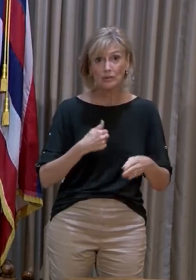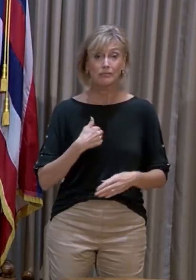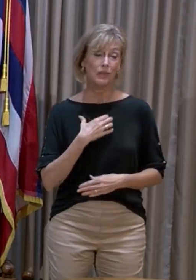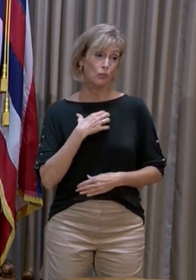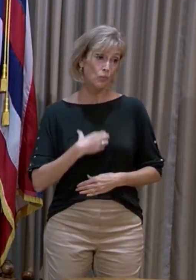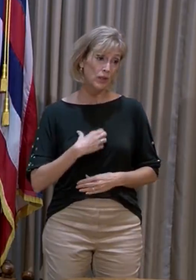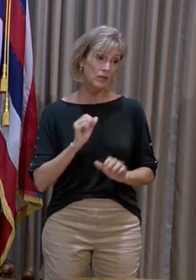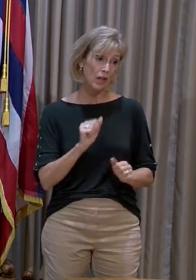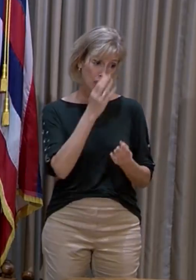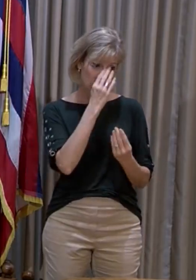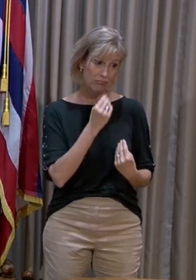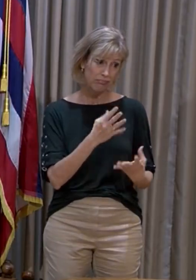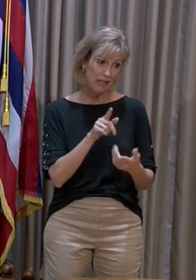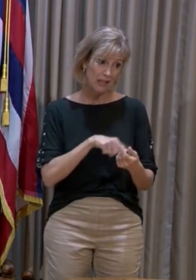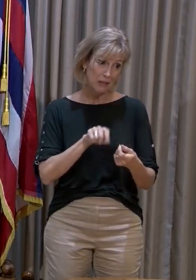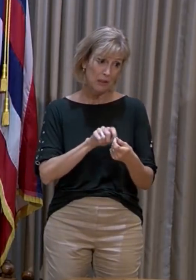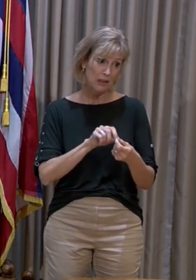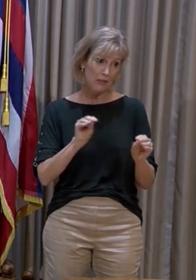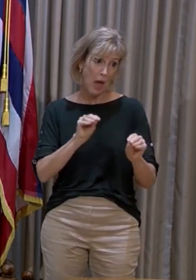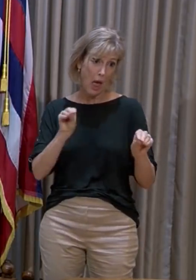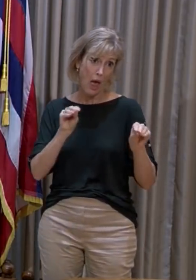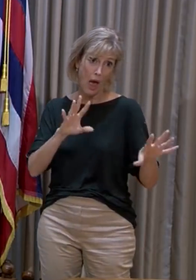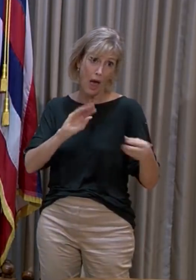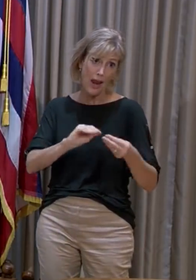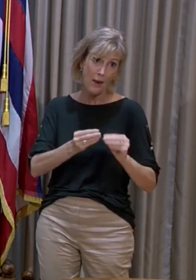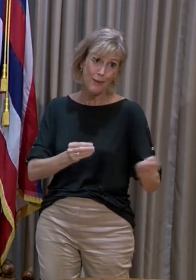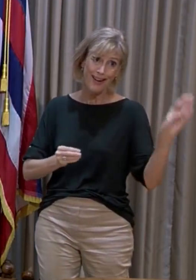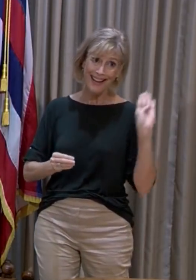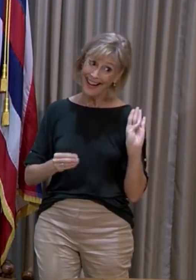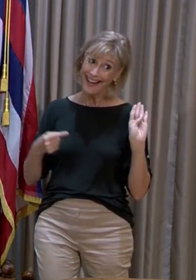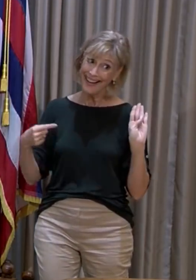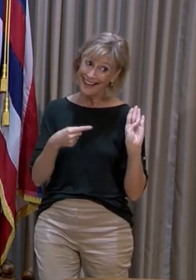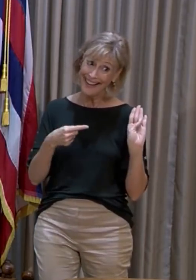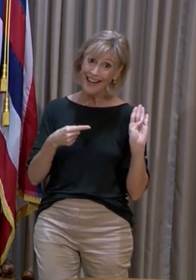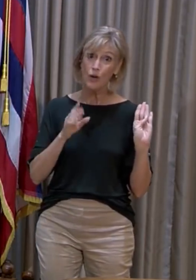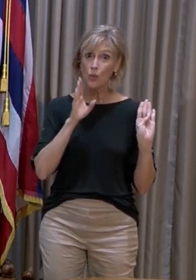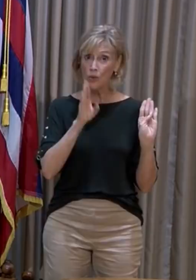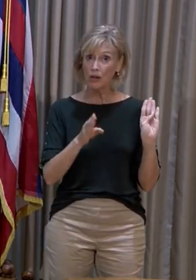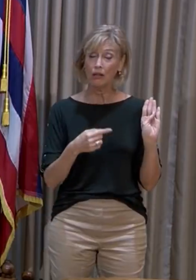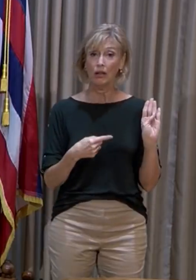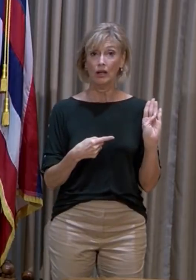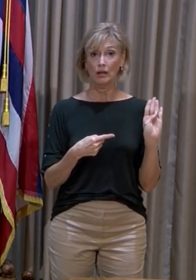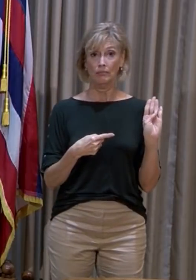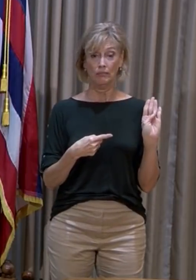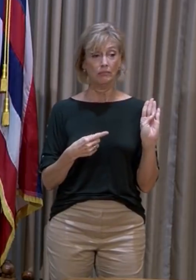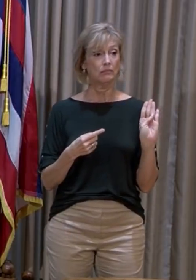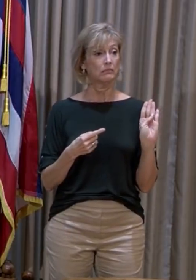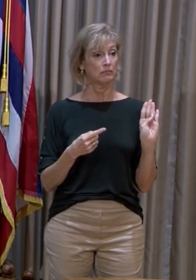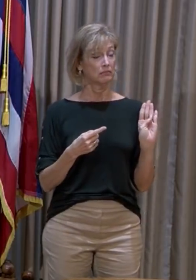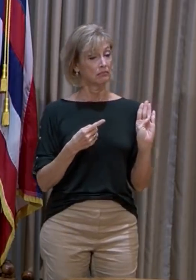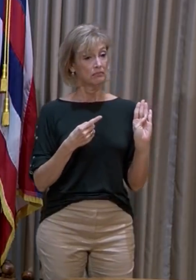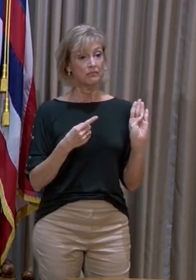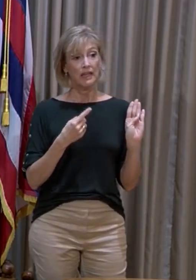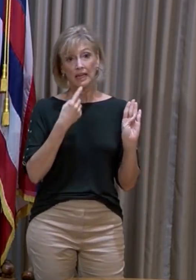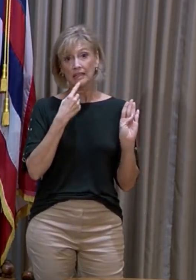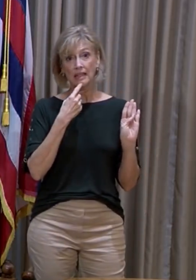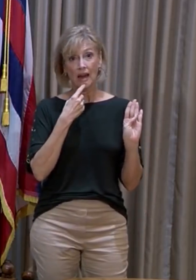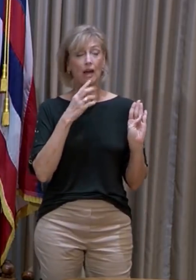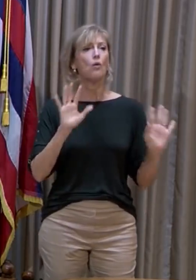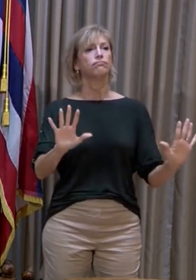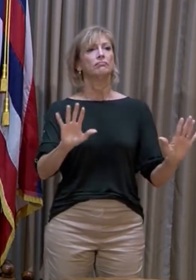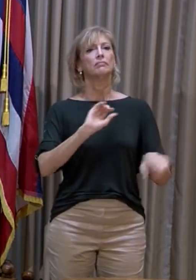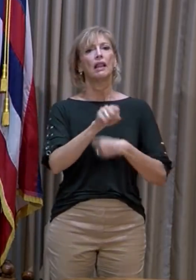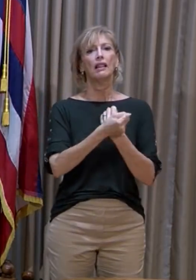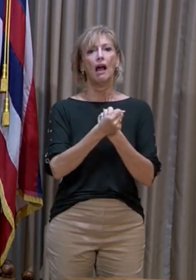could tell you that there's a specific magic number, at which point we will look at a lockdown,